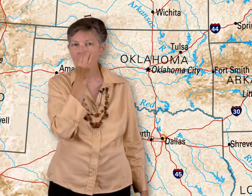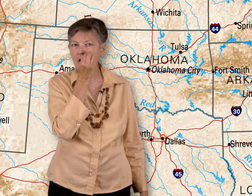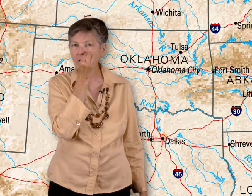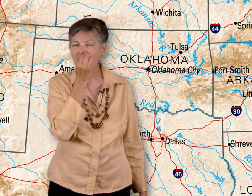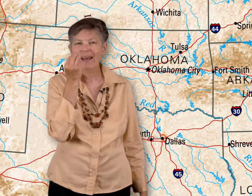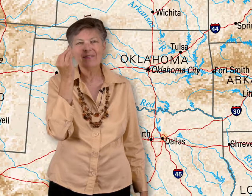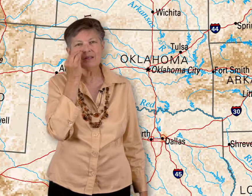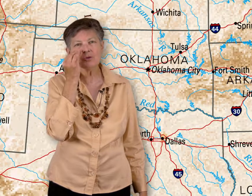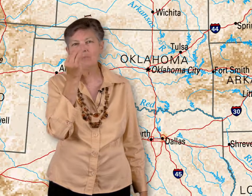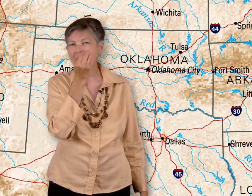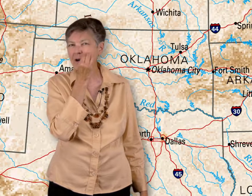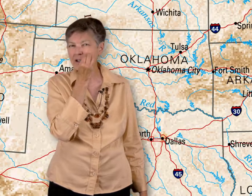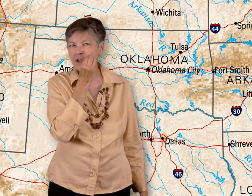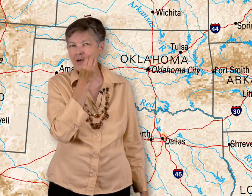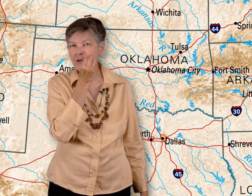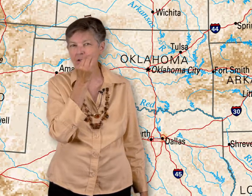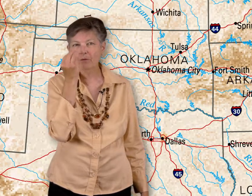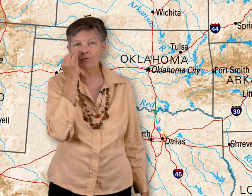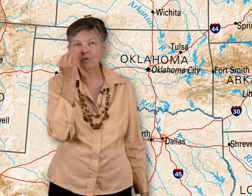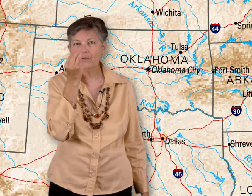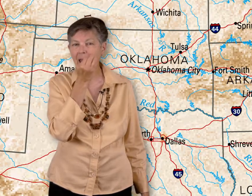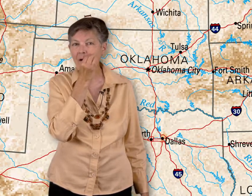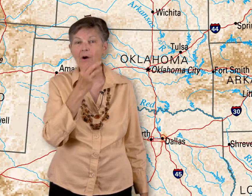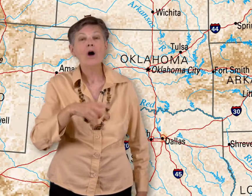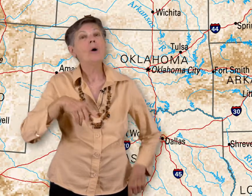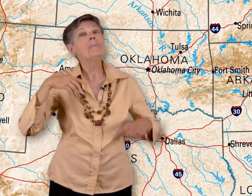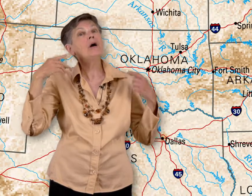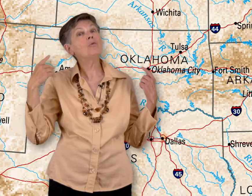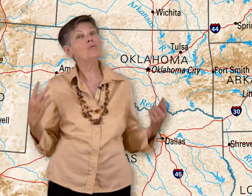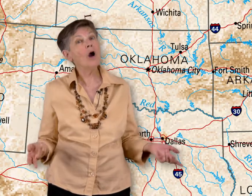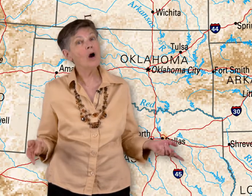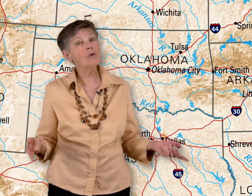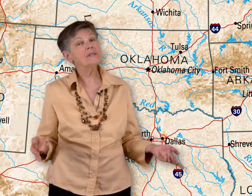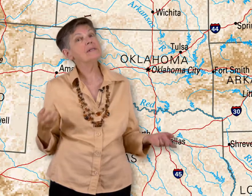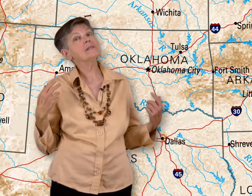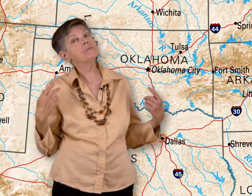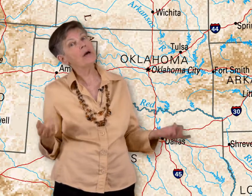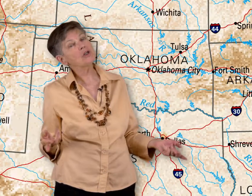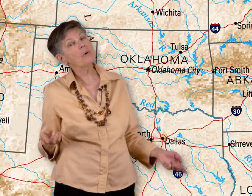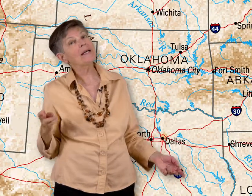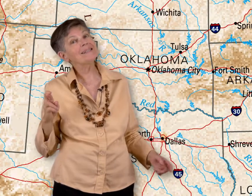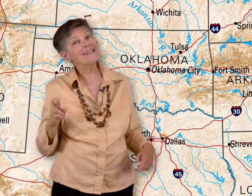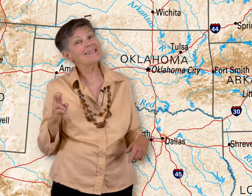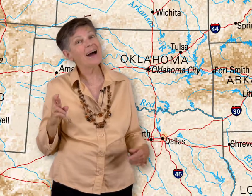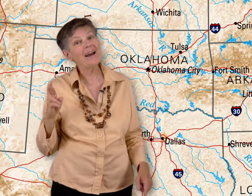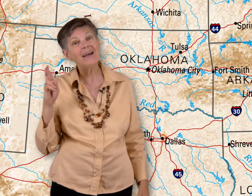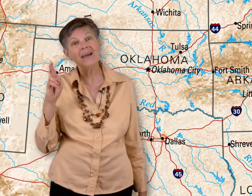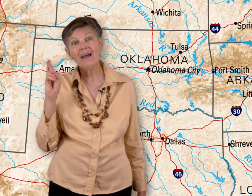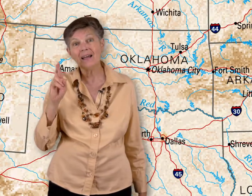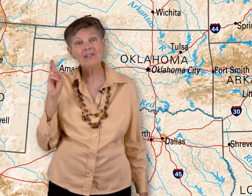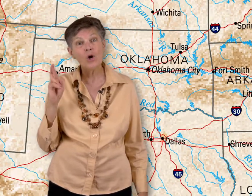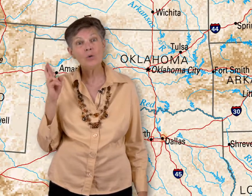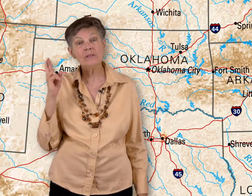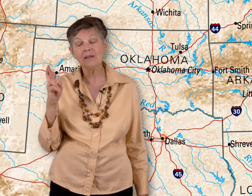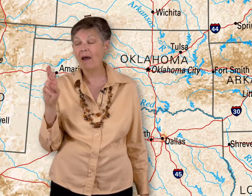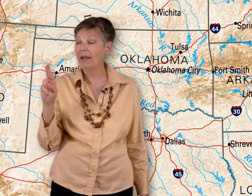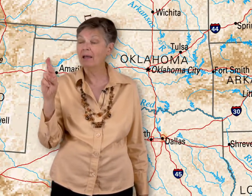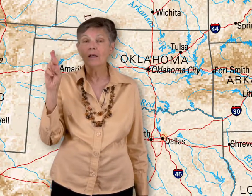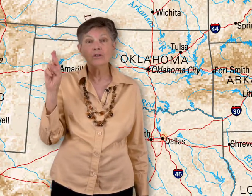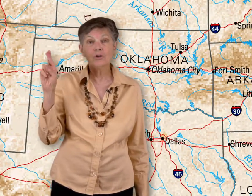nose. This would be our generic term for flower. But rose is a special one because it's got its own sign. So